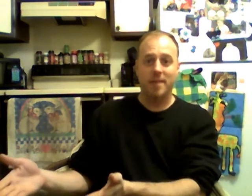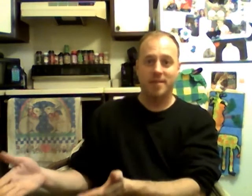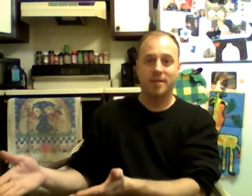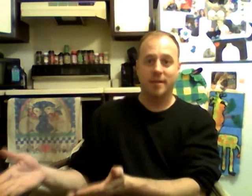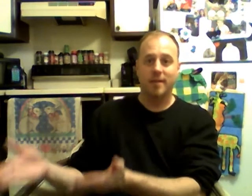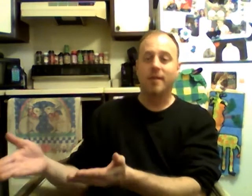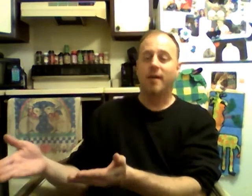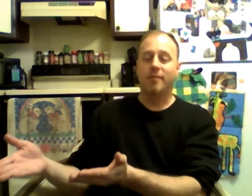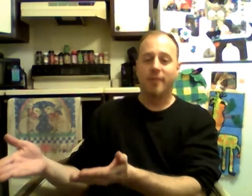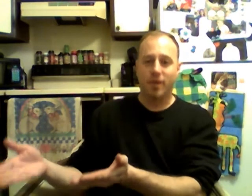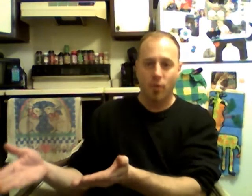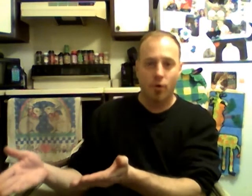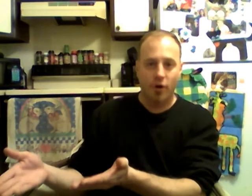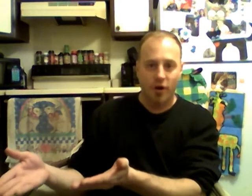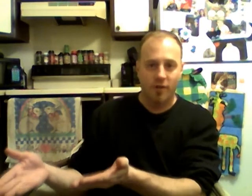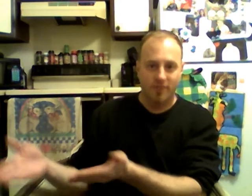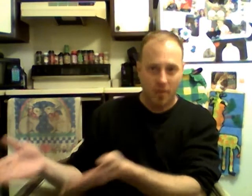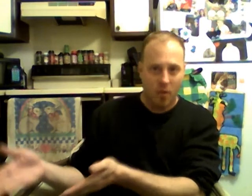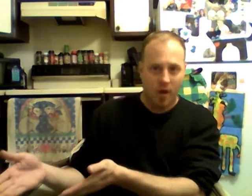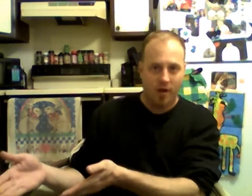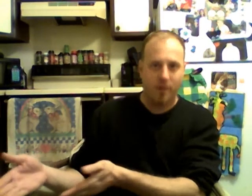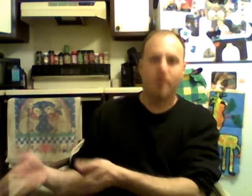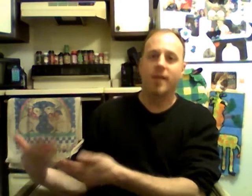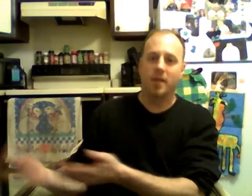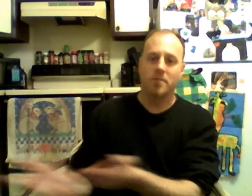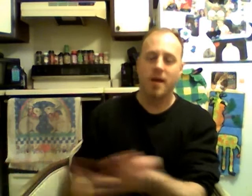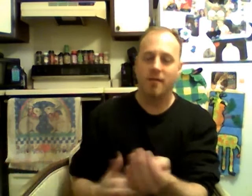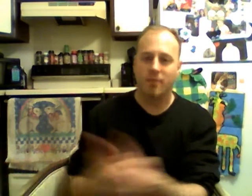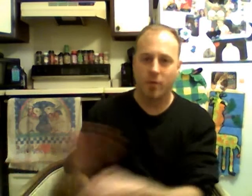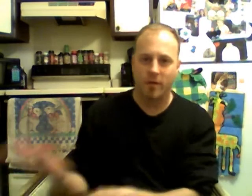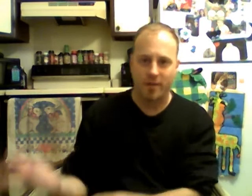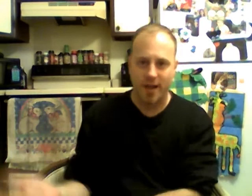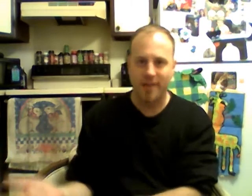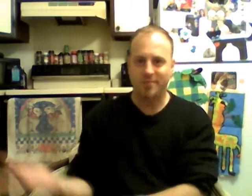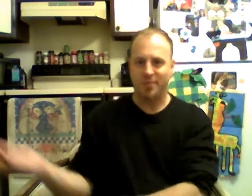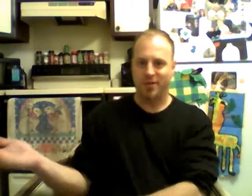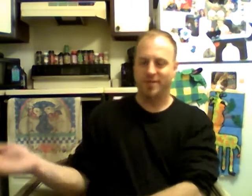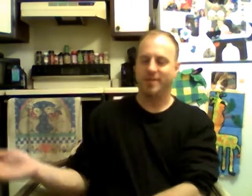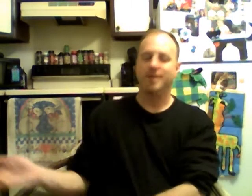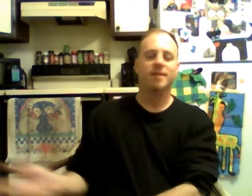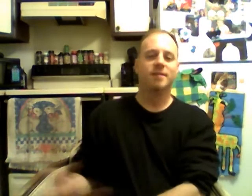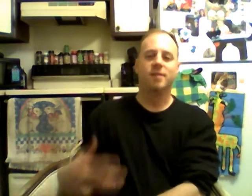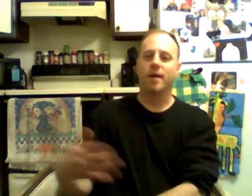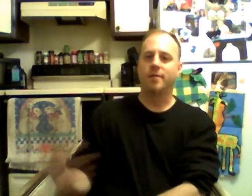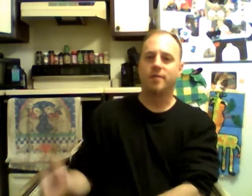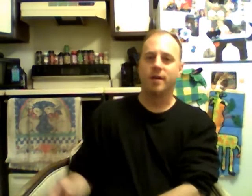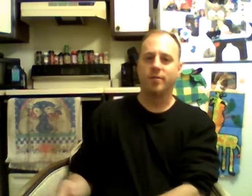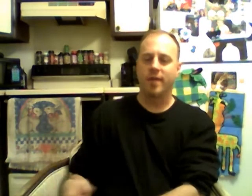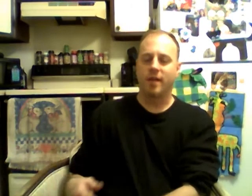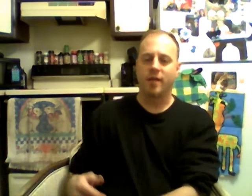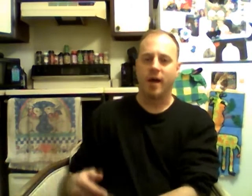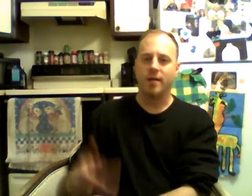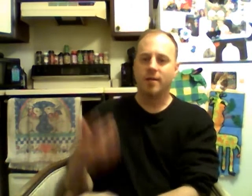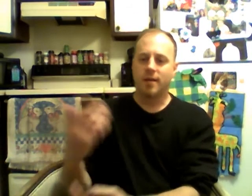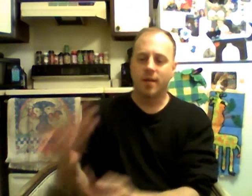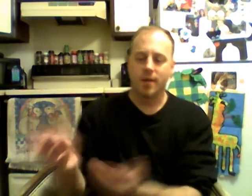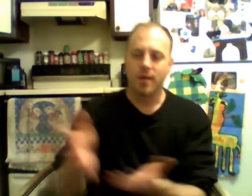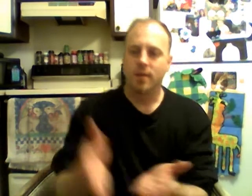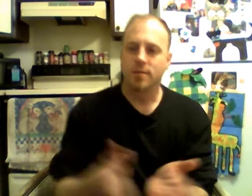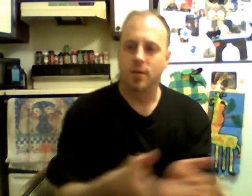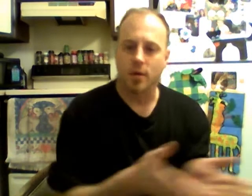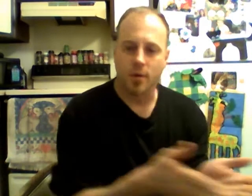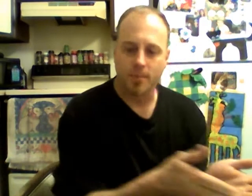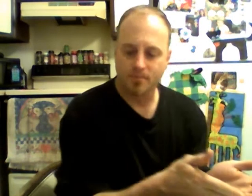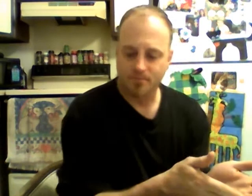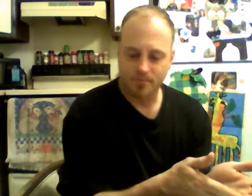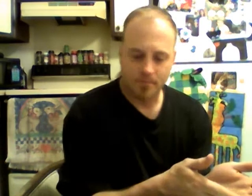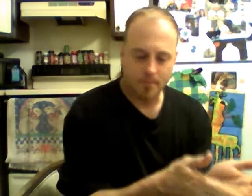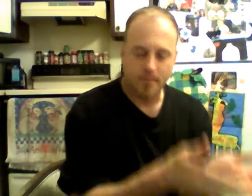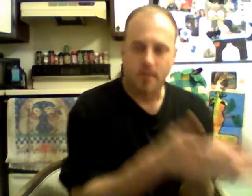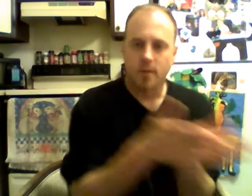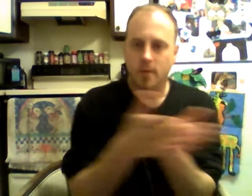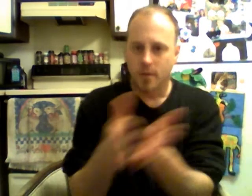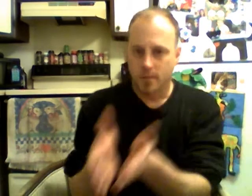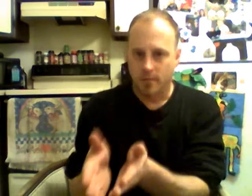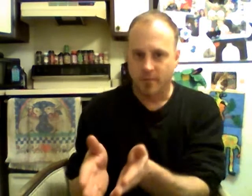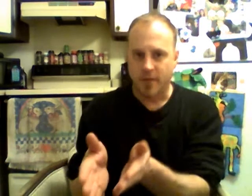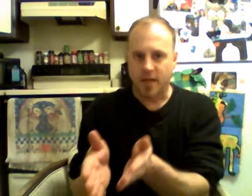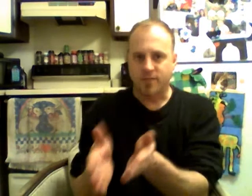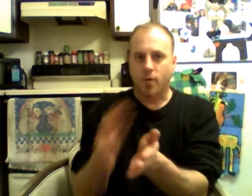basically a free quarter if they wanted or they could pay it forward to the next person so i would try to do that a lot anyway so flash